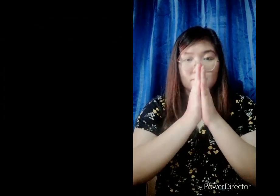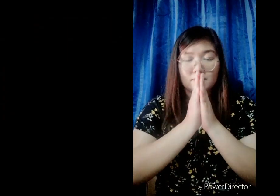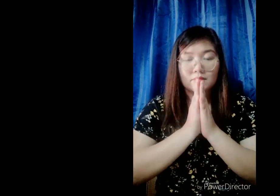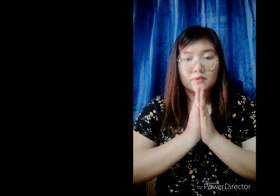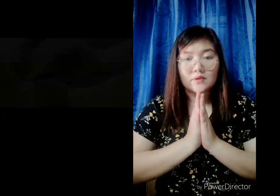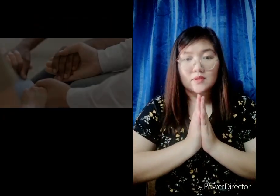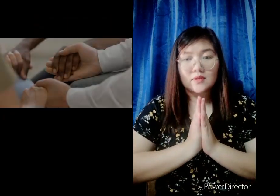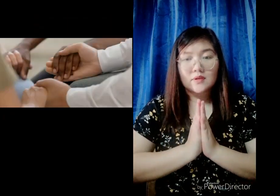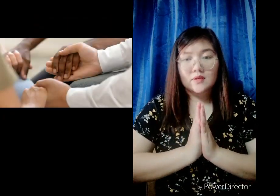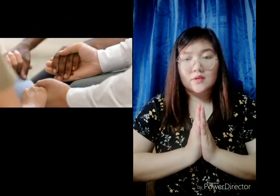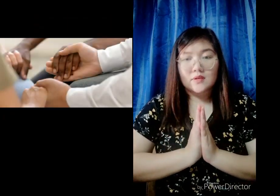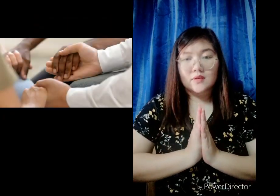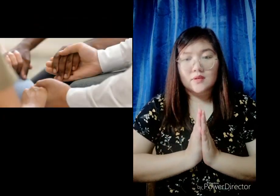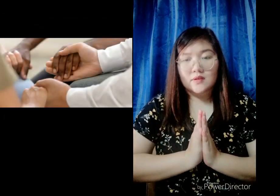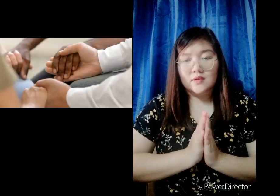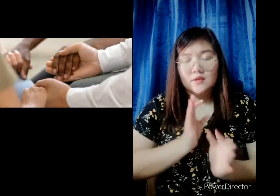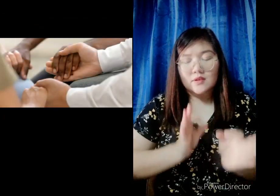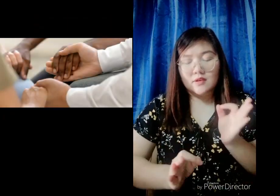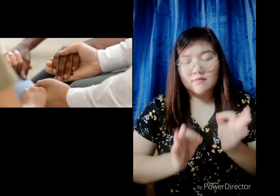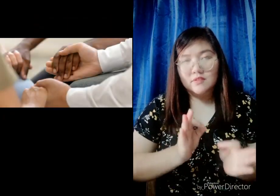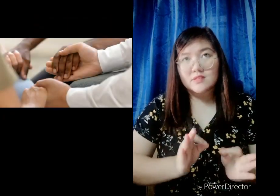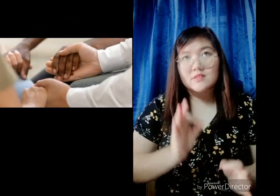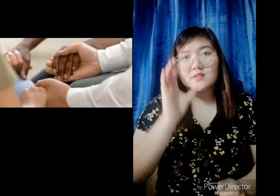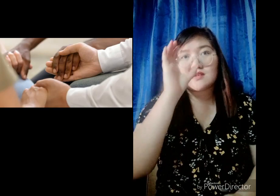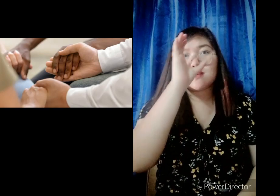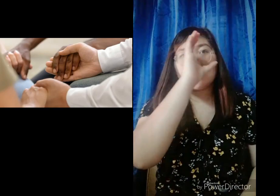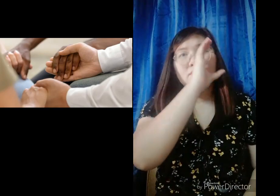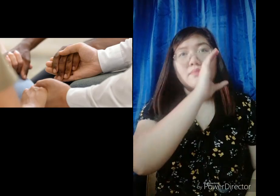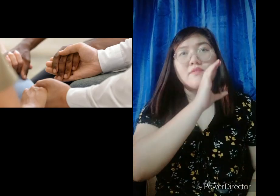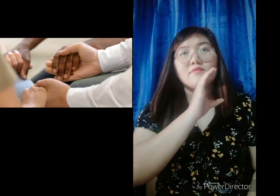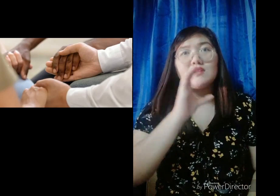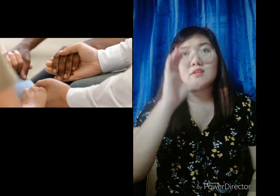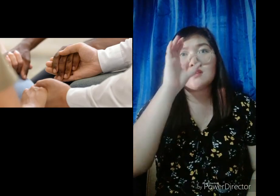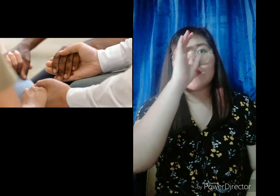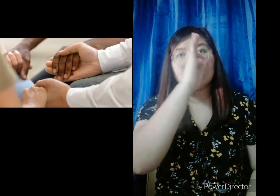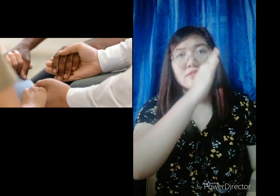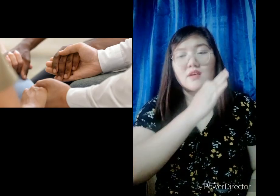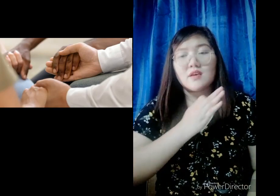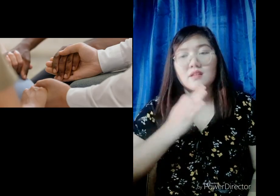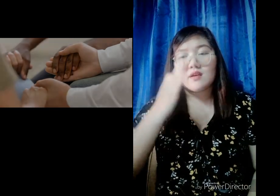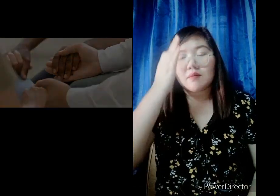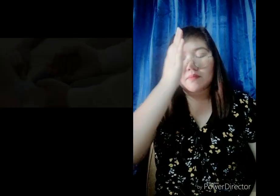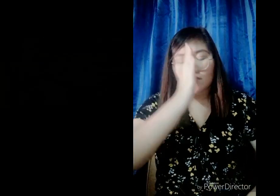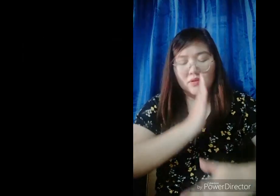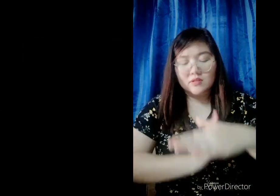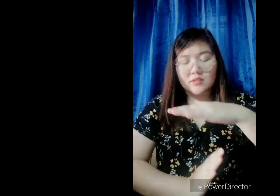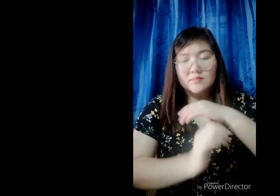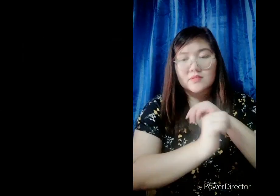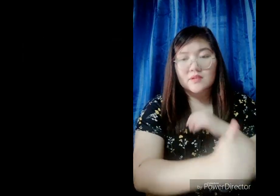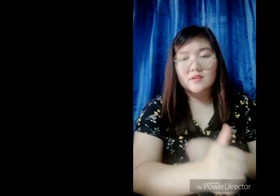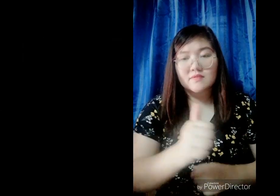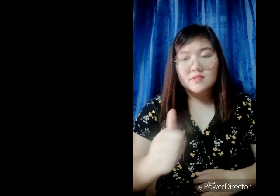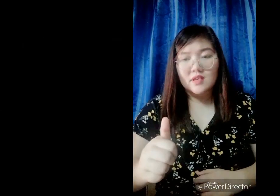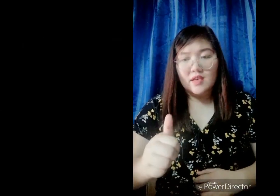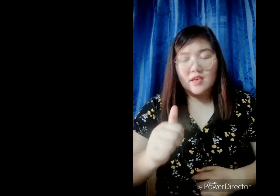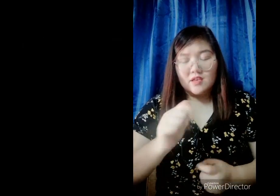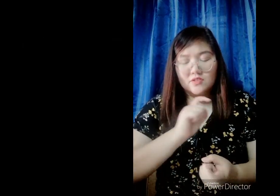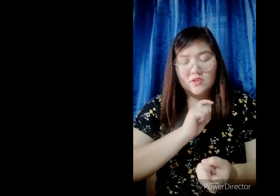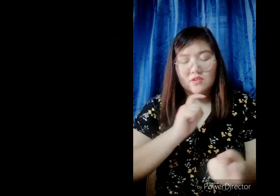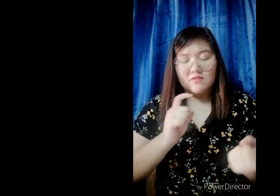and pray If they seek my face And humble themselves And